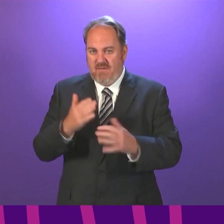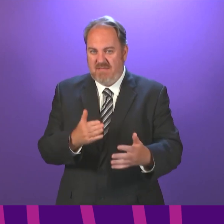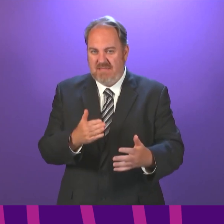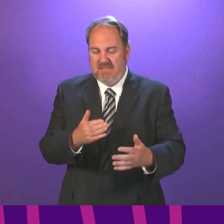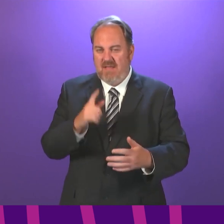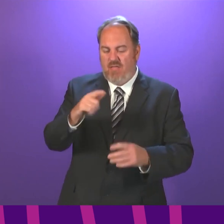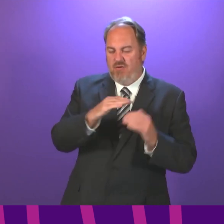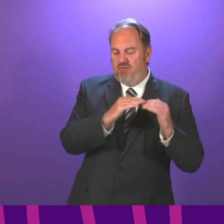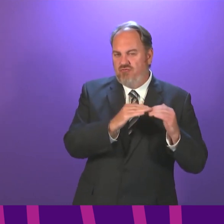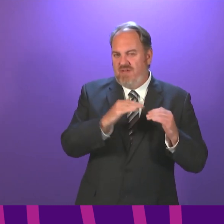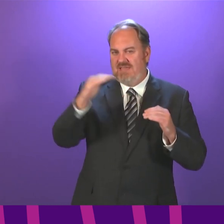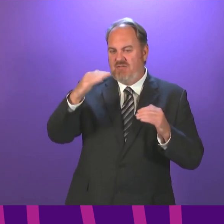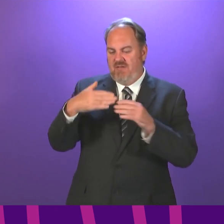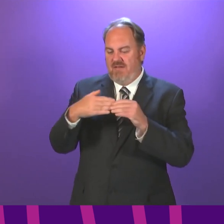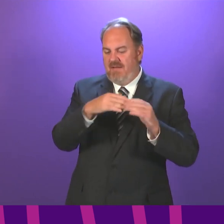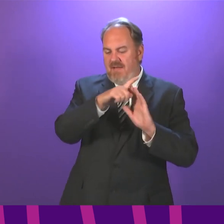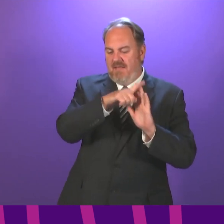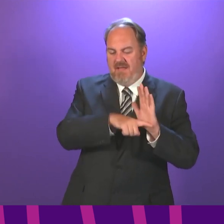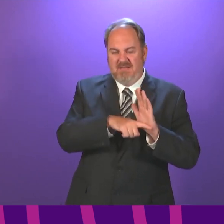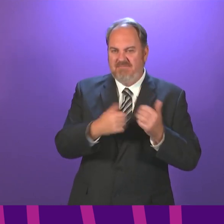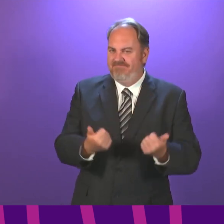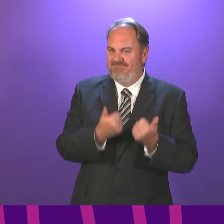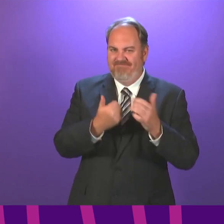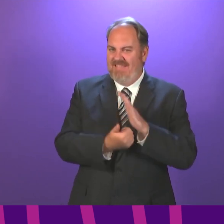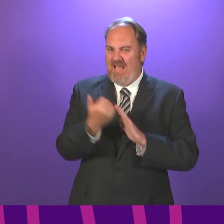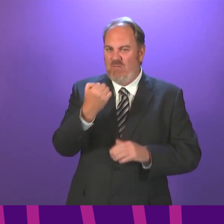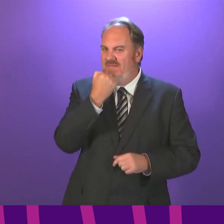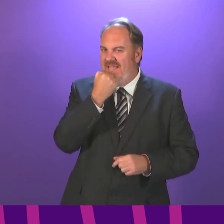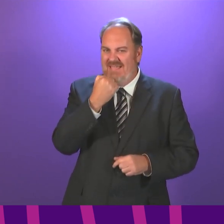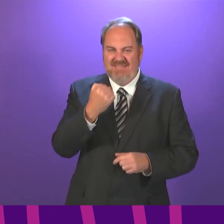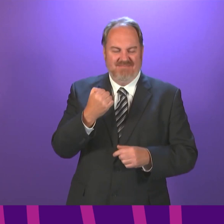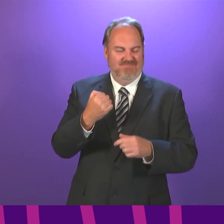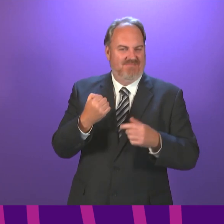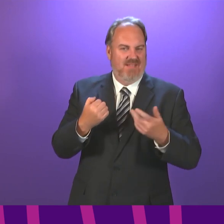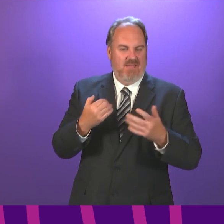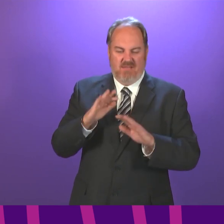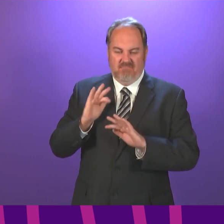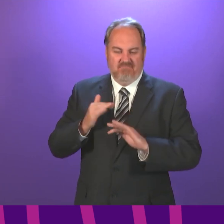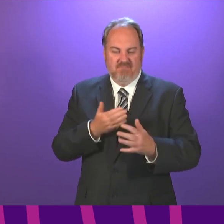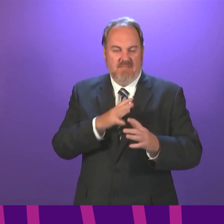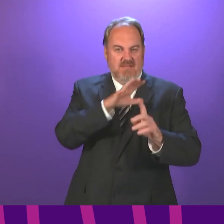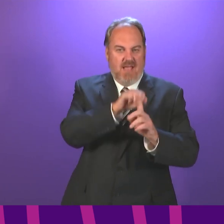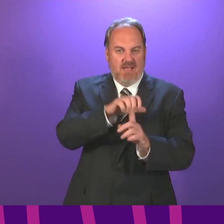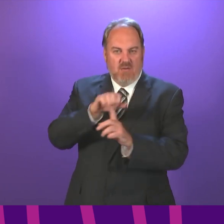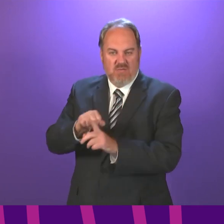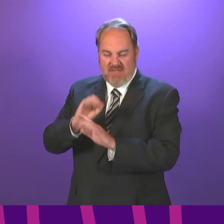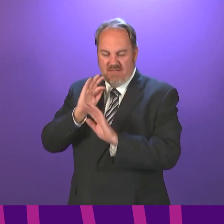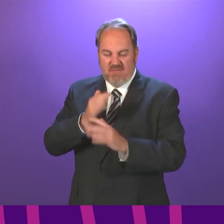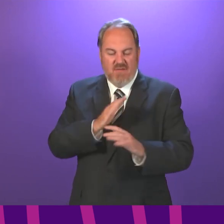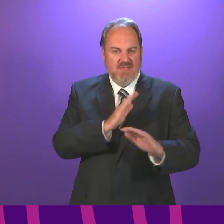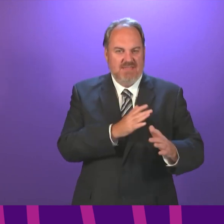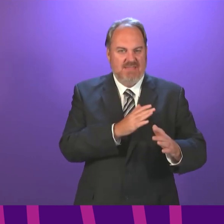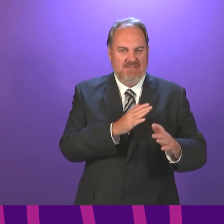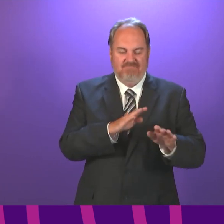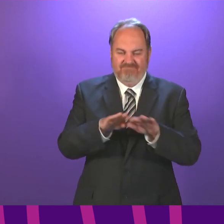transition guidelines, too short a transition period, inconsistency between the diagnosis and treatment available across the different